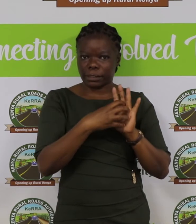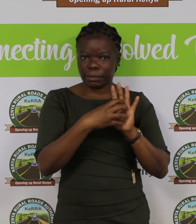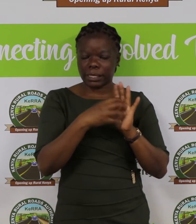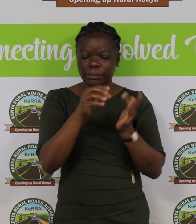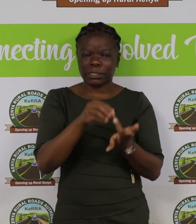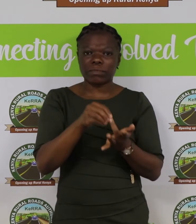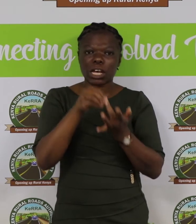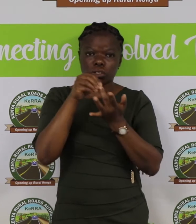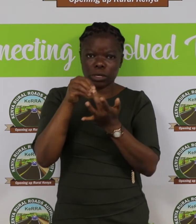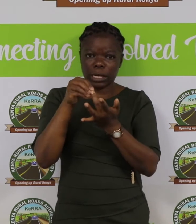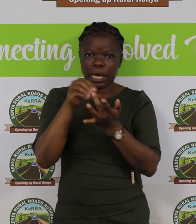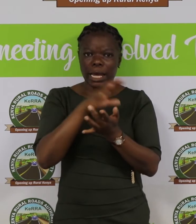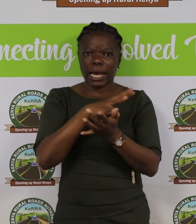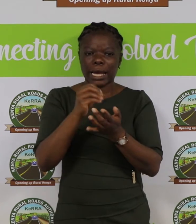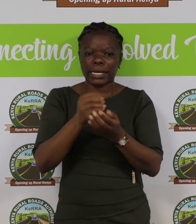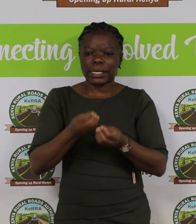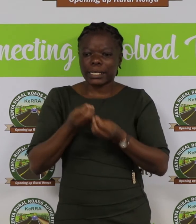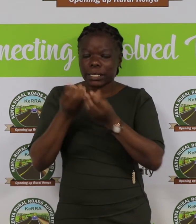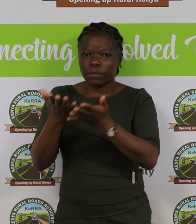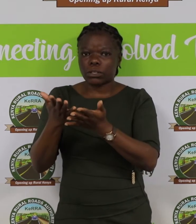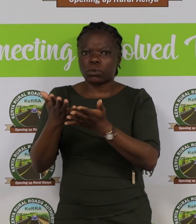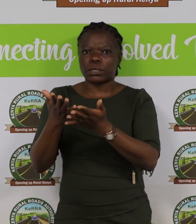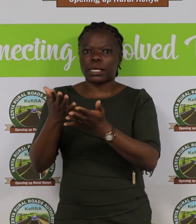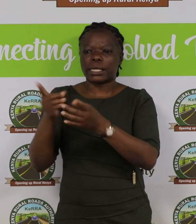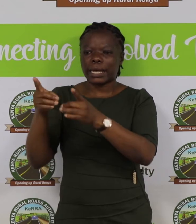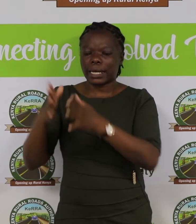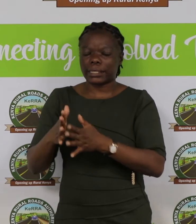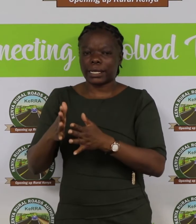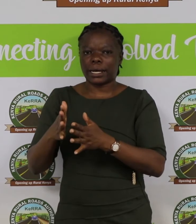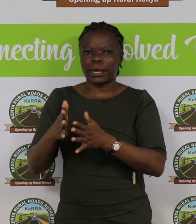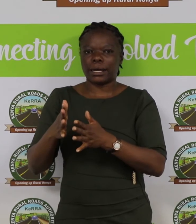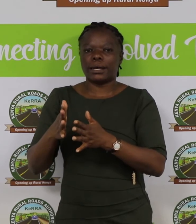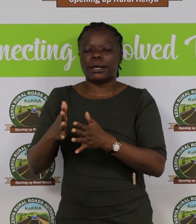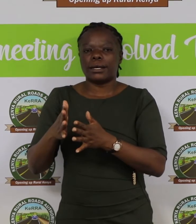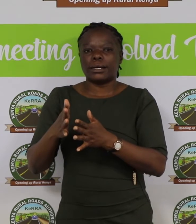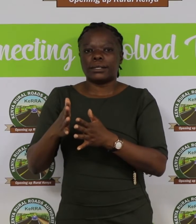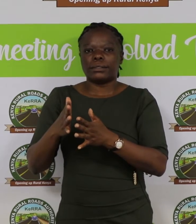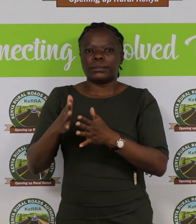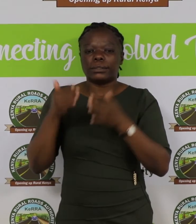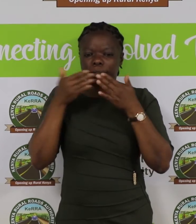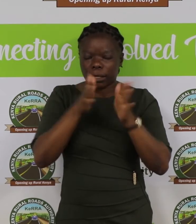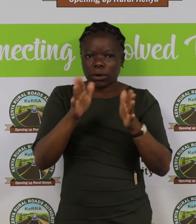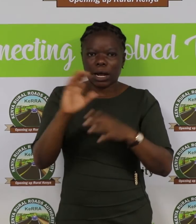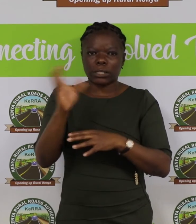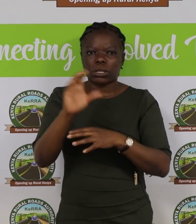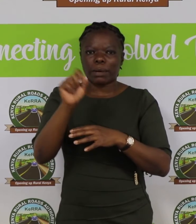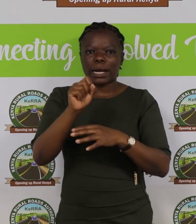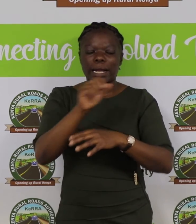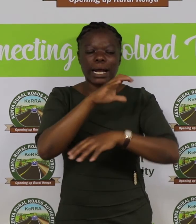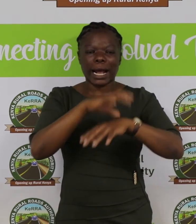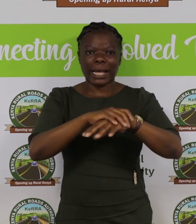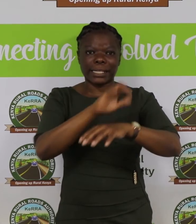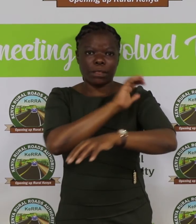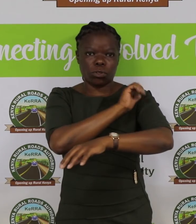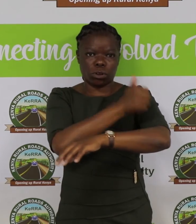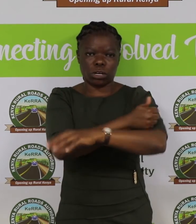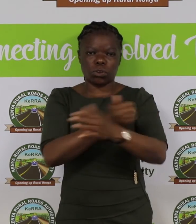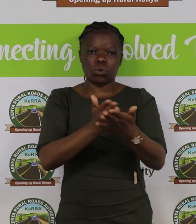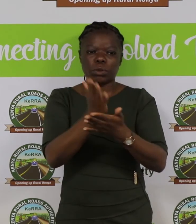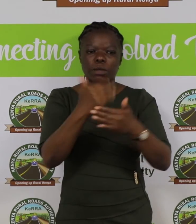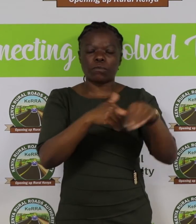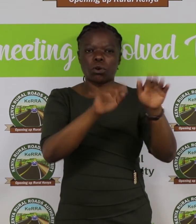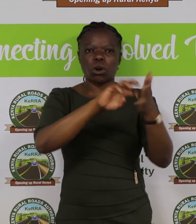specifications and address it to the director general. Customer can reach the authority through the following contract.